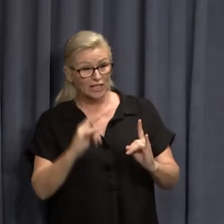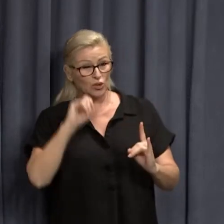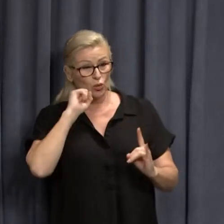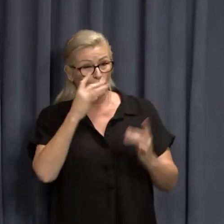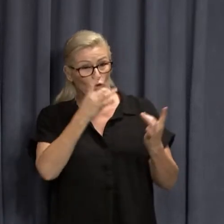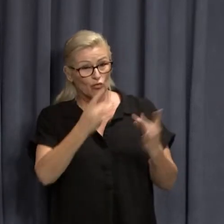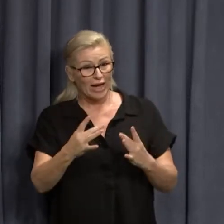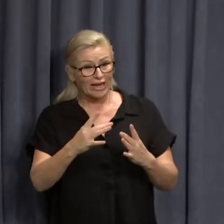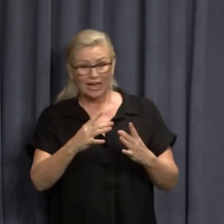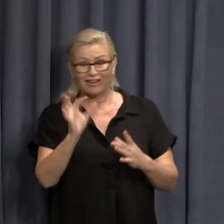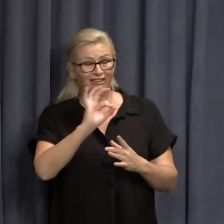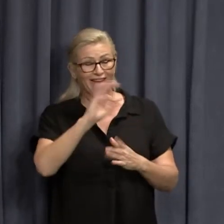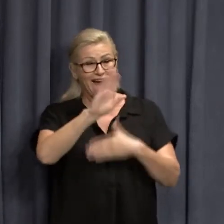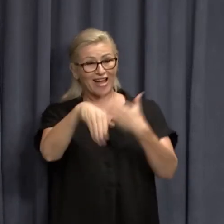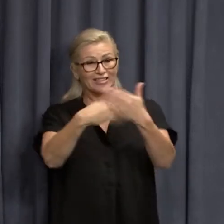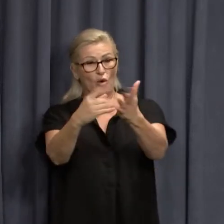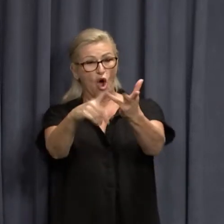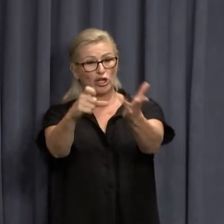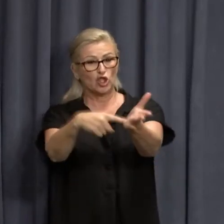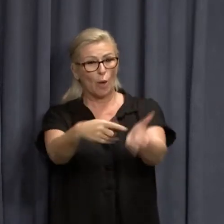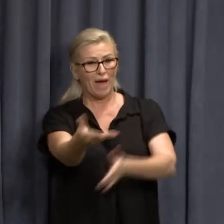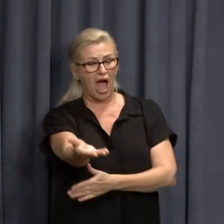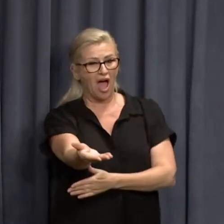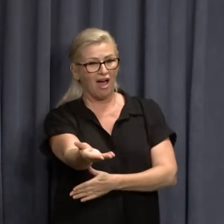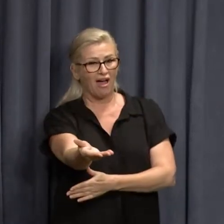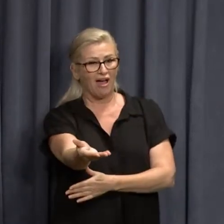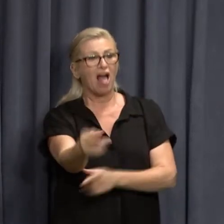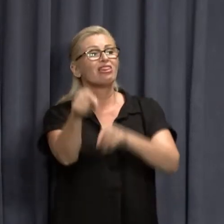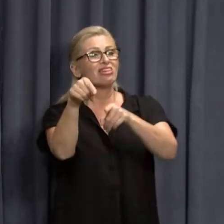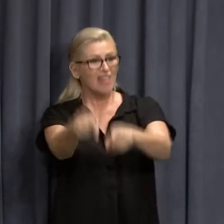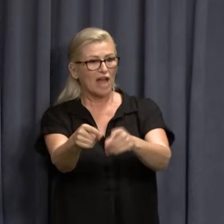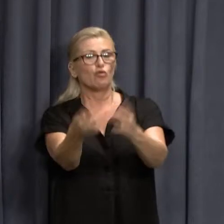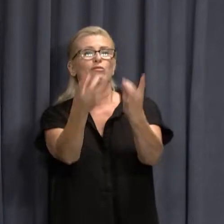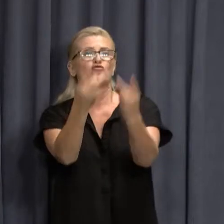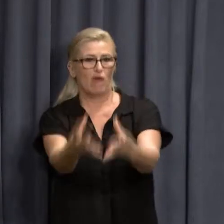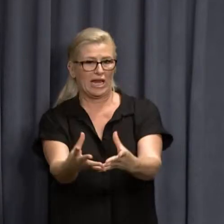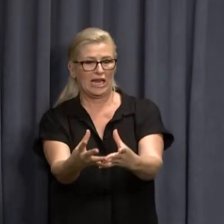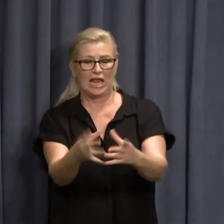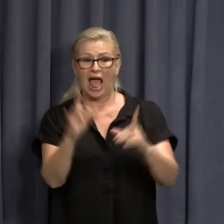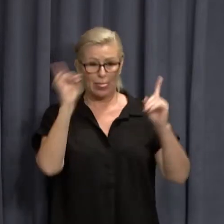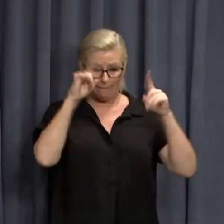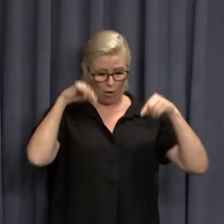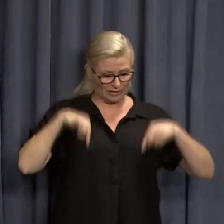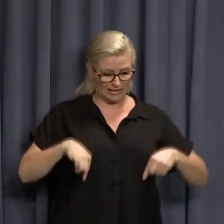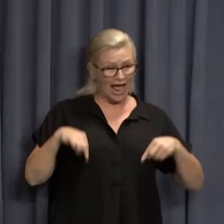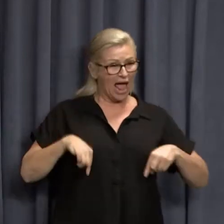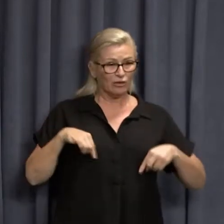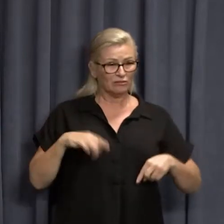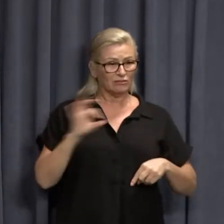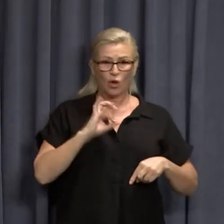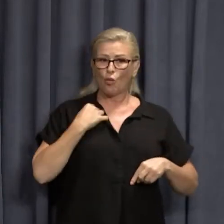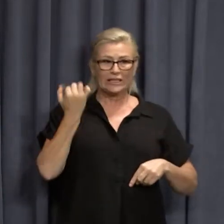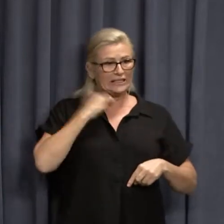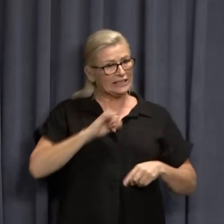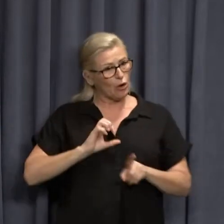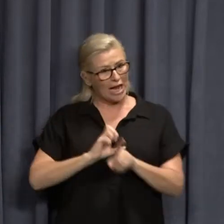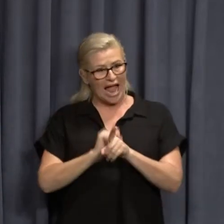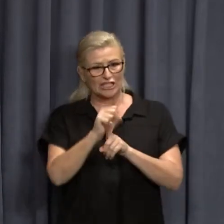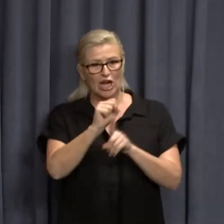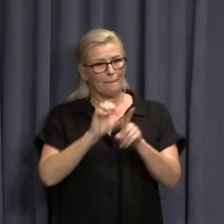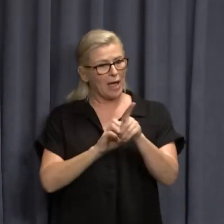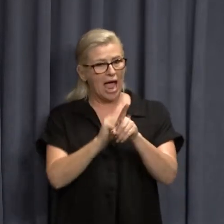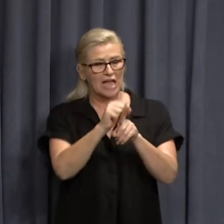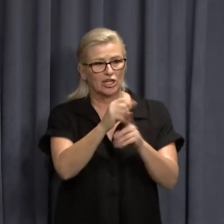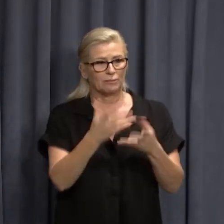until the end of October this year. So at that point, it'll be as ready as it can be. Right now, you're still playing catch up and trying to get those beds